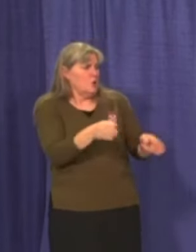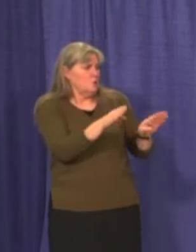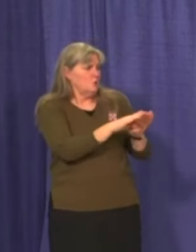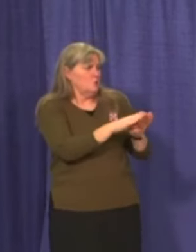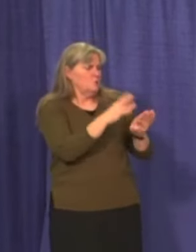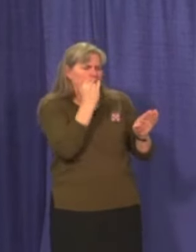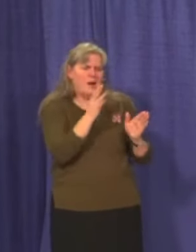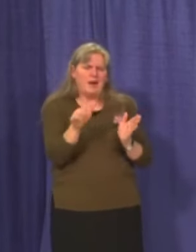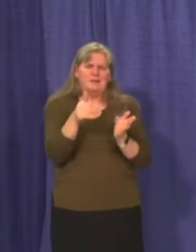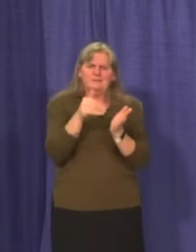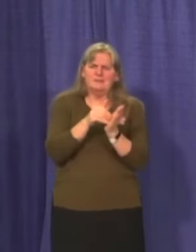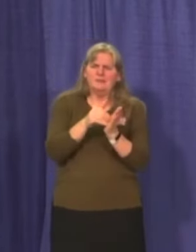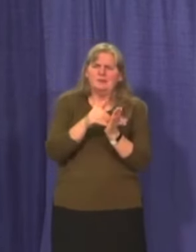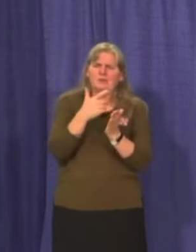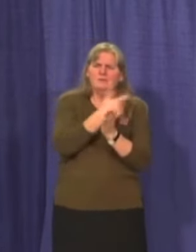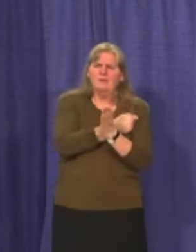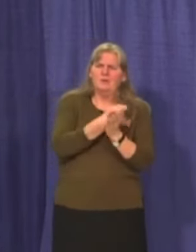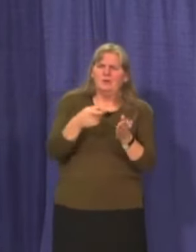why is the clinic?